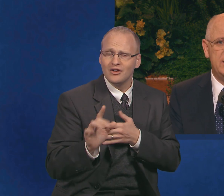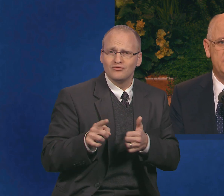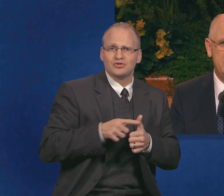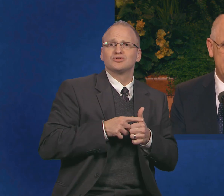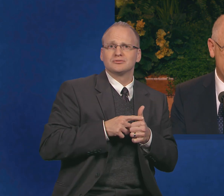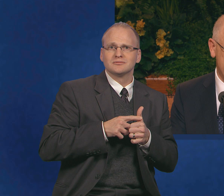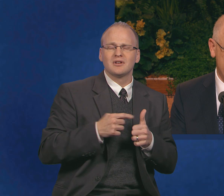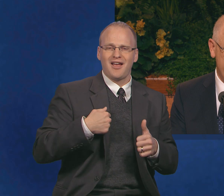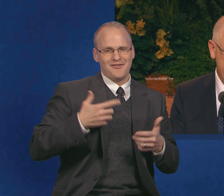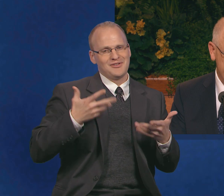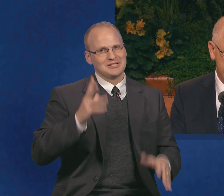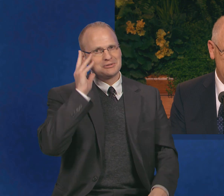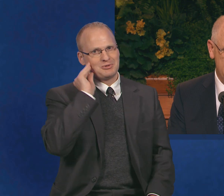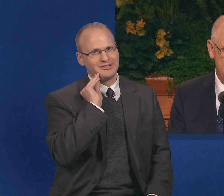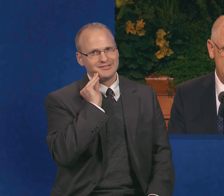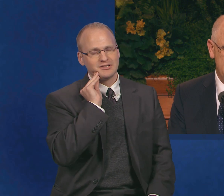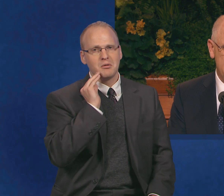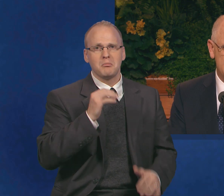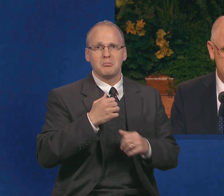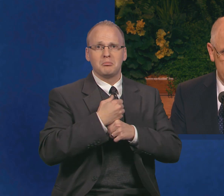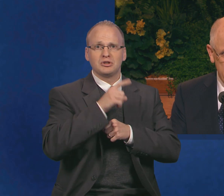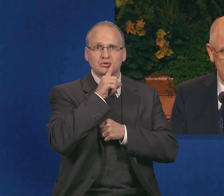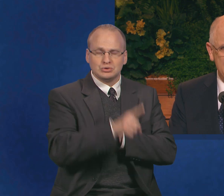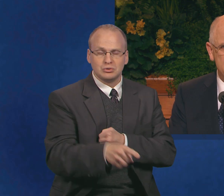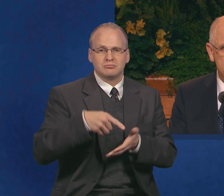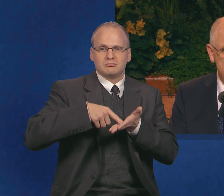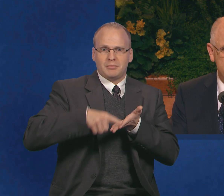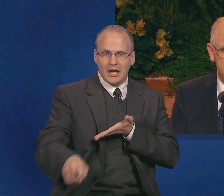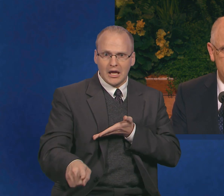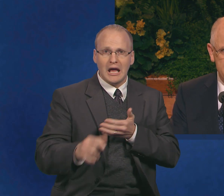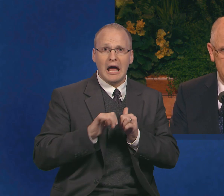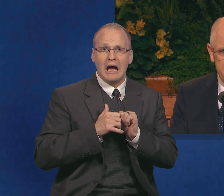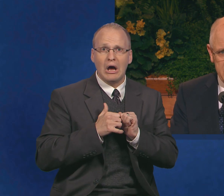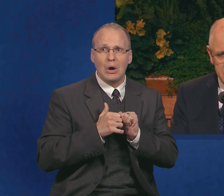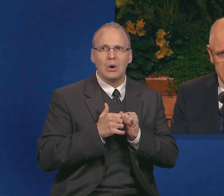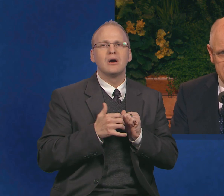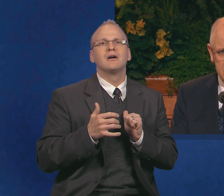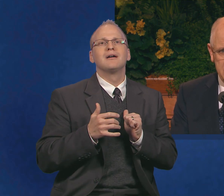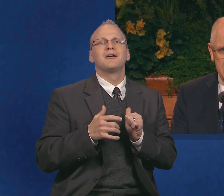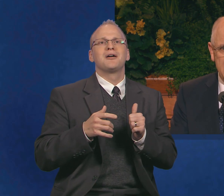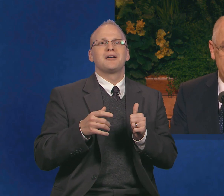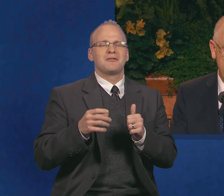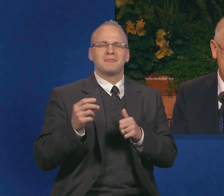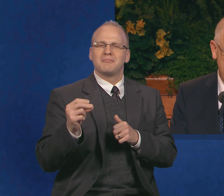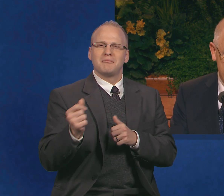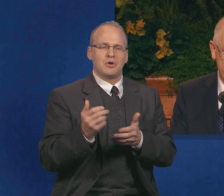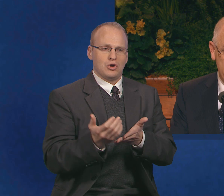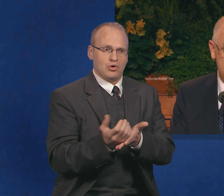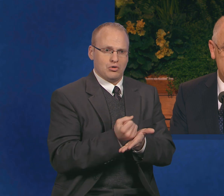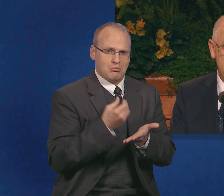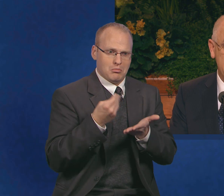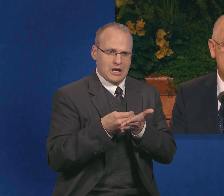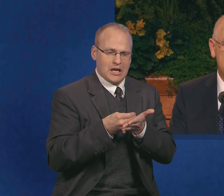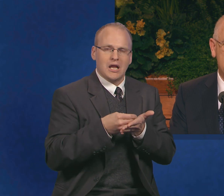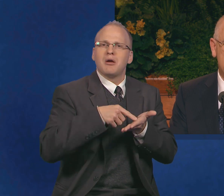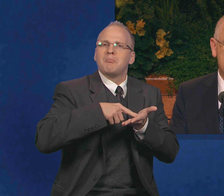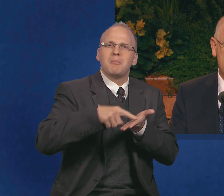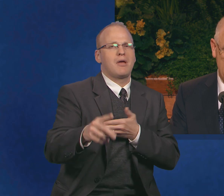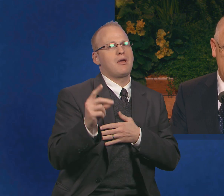to pay tithing faithfully is to pay it as soon as I receive any income. In fact, I have found it to be the only